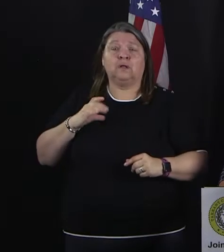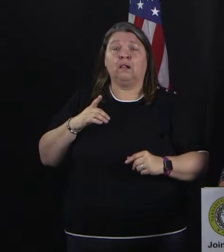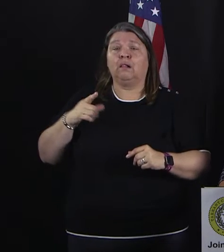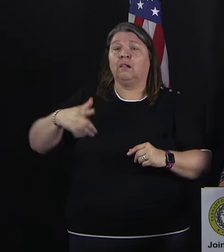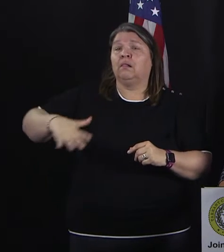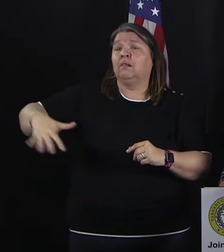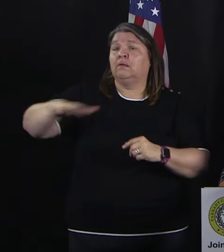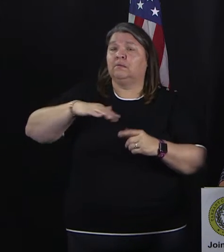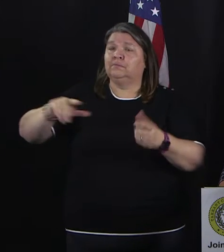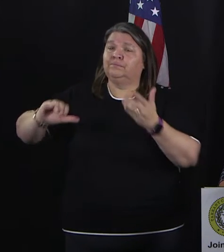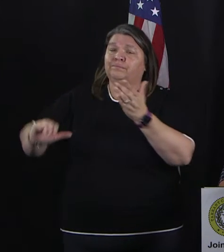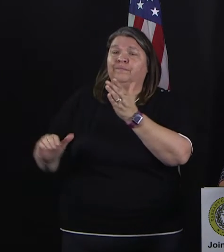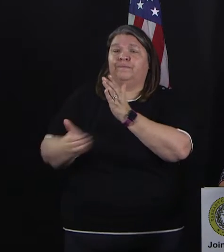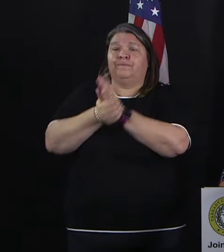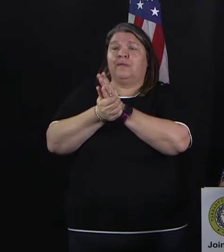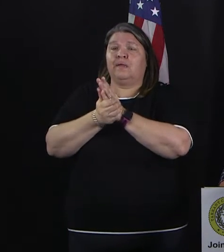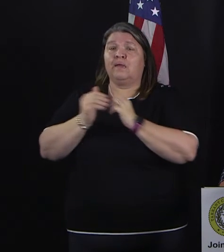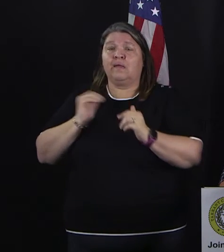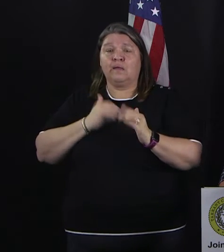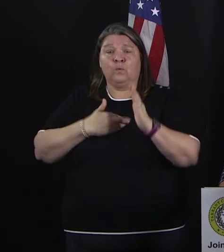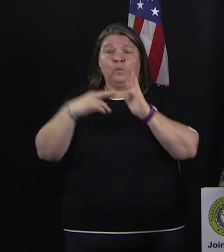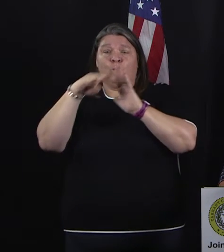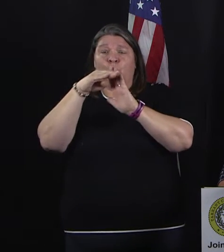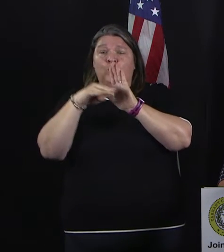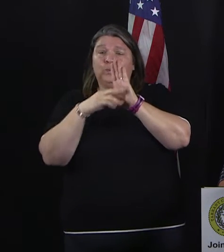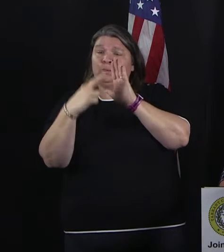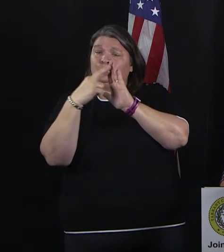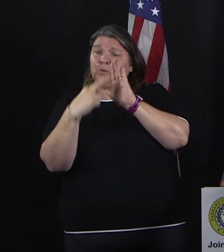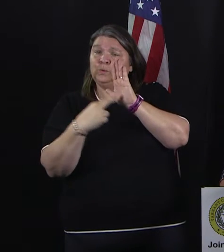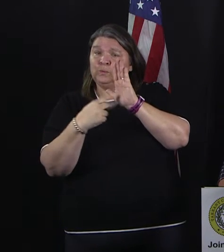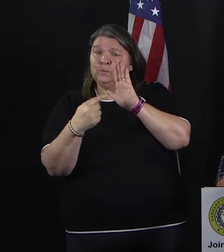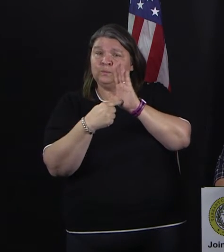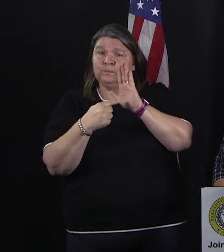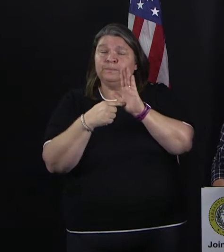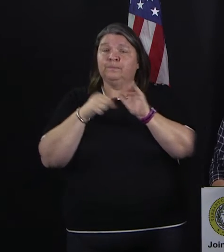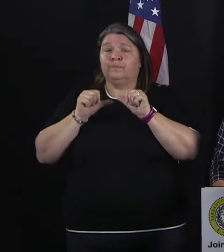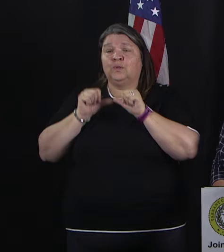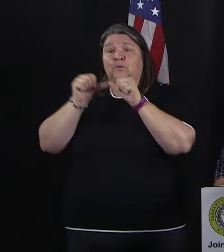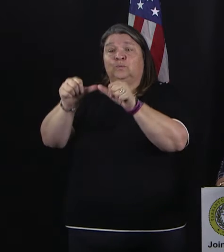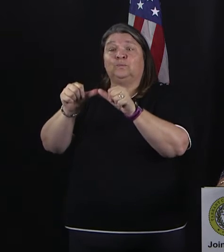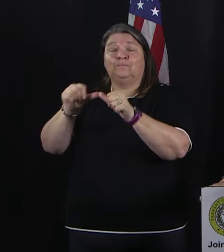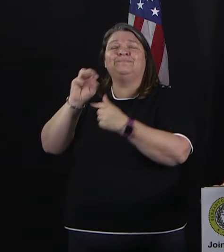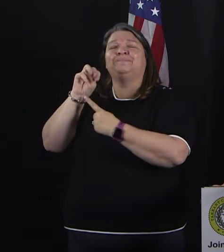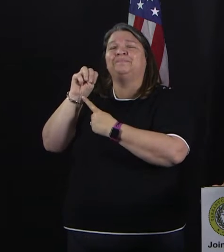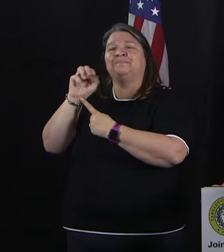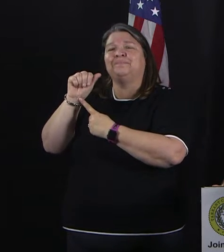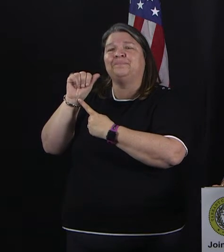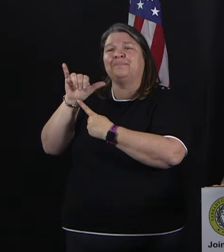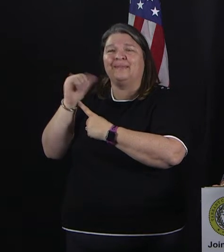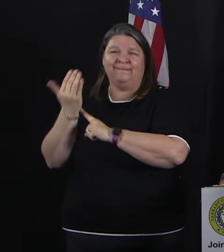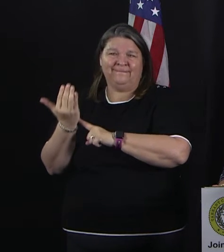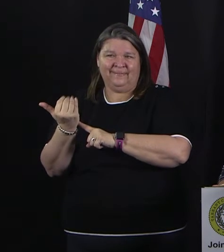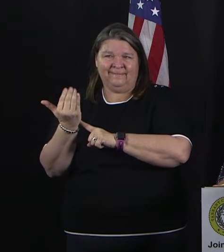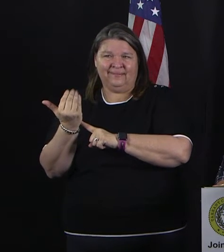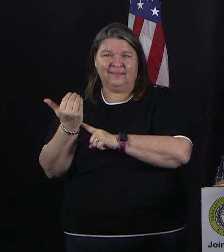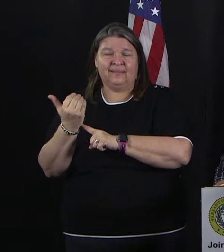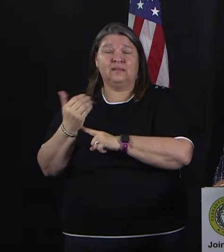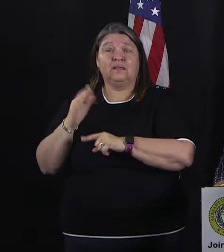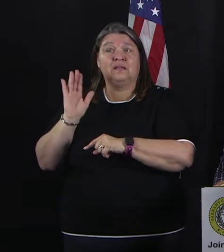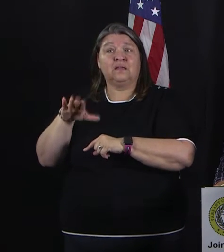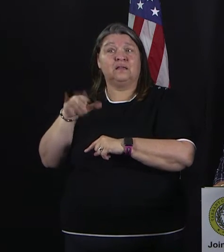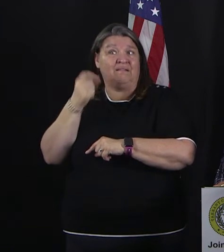...to May 15th. Of course, if things get better much quicker, that declaration can be canceled